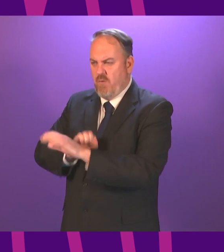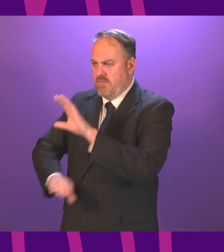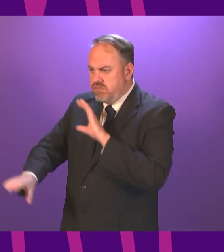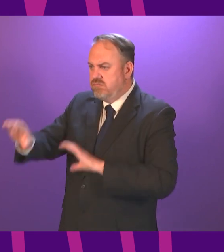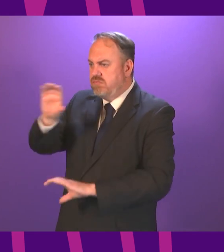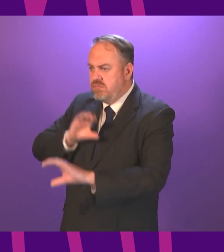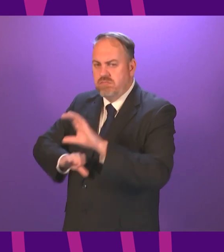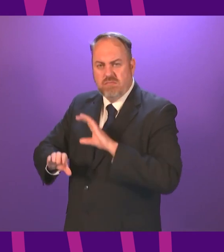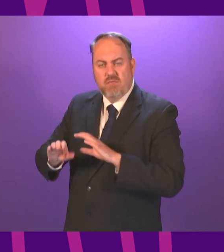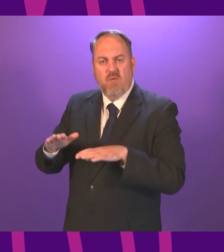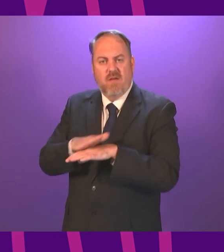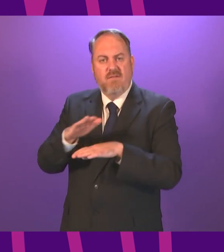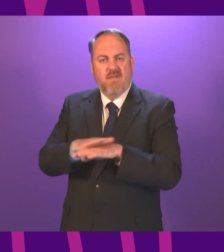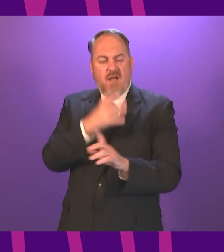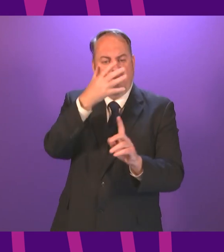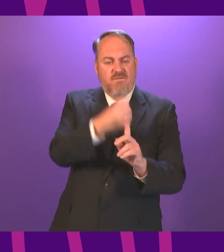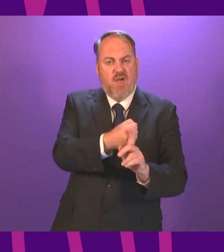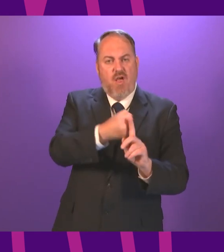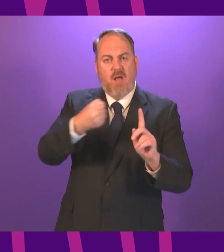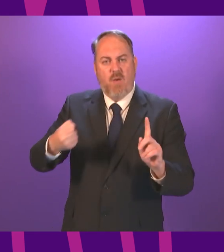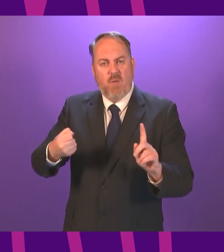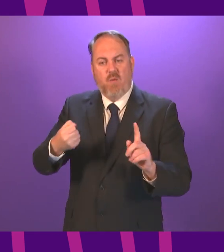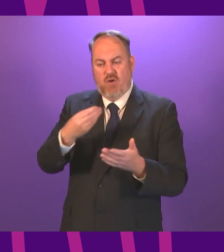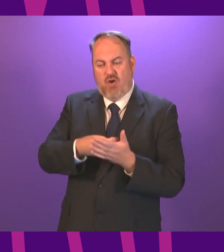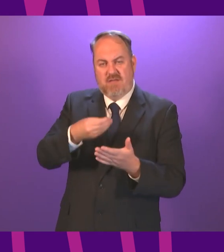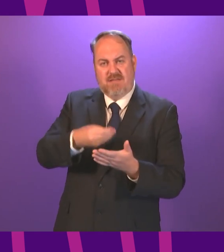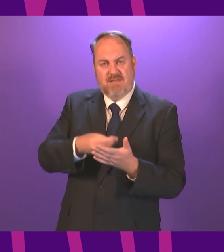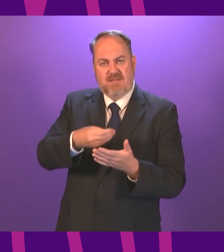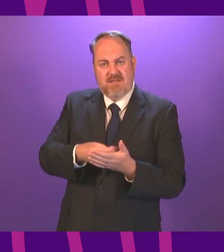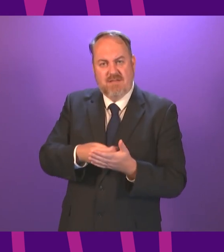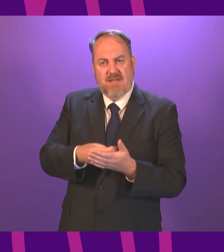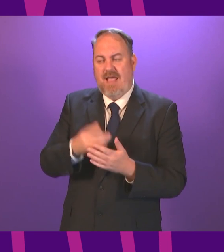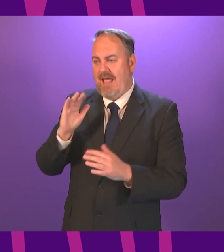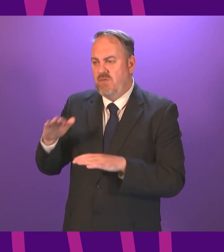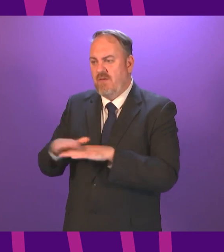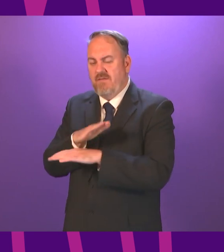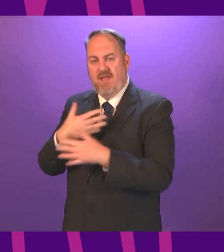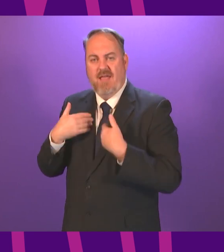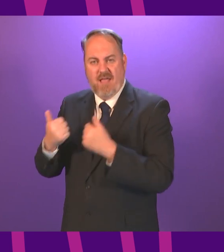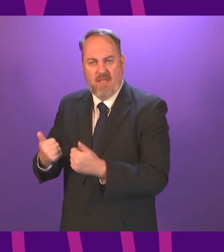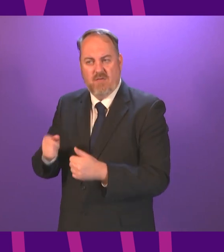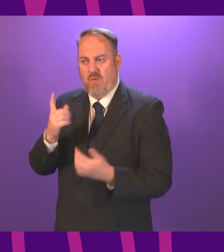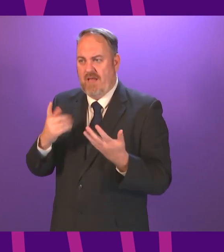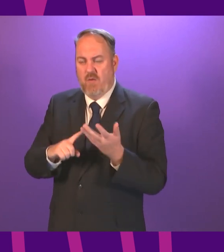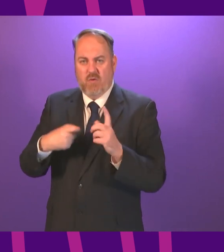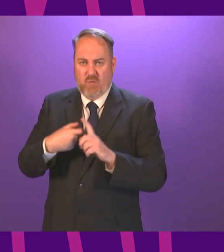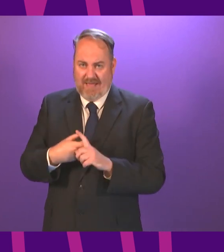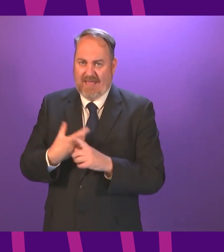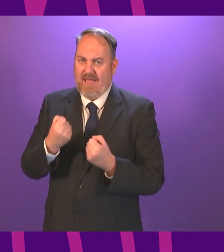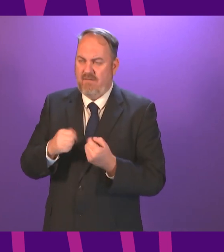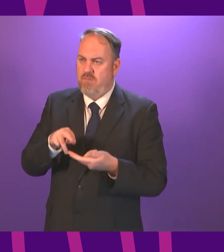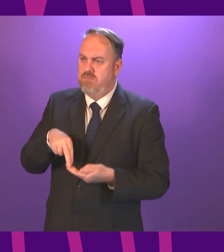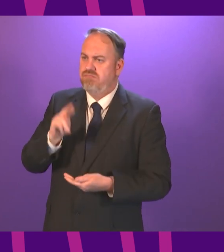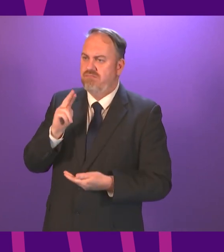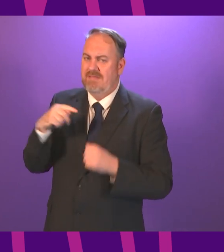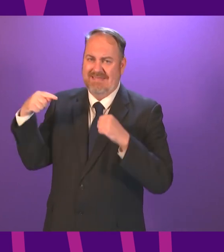and other business support schemes as well as extra spending on health and other services so the UK is now very heavily in debt